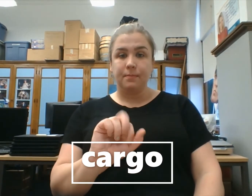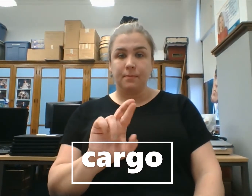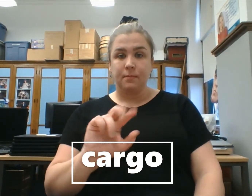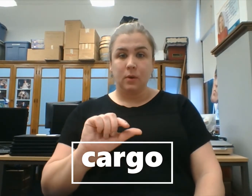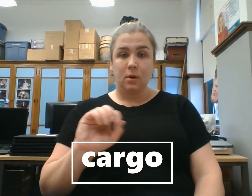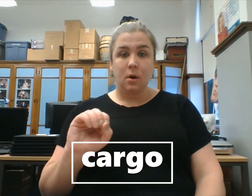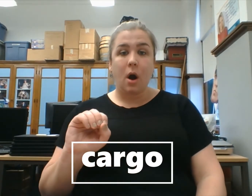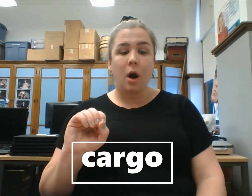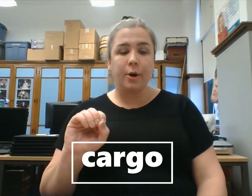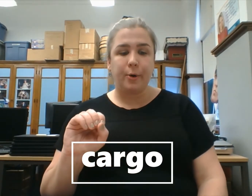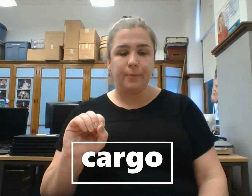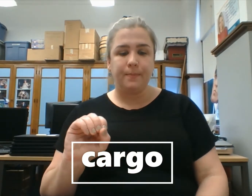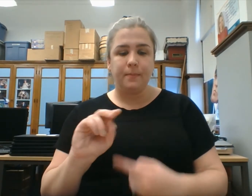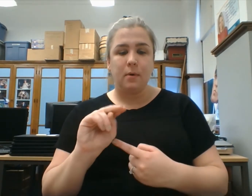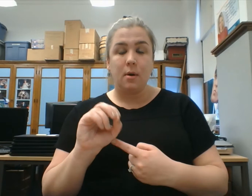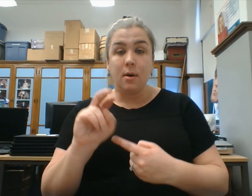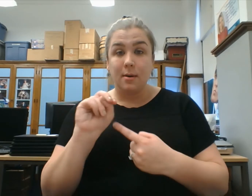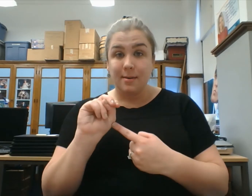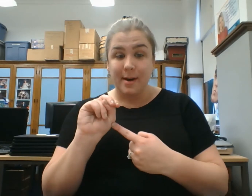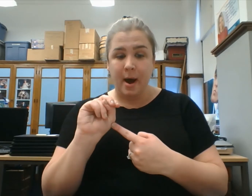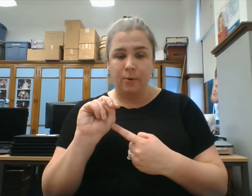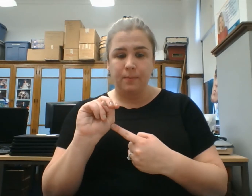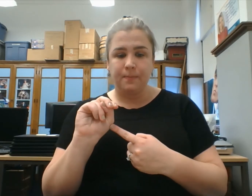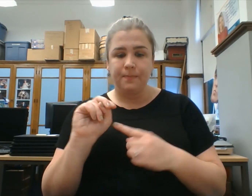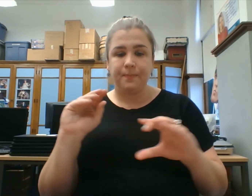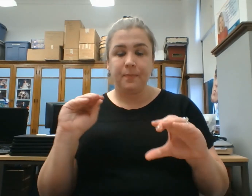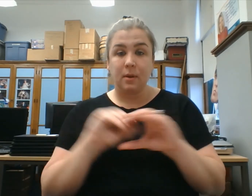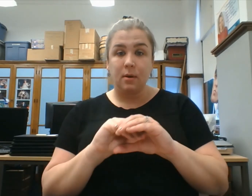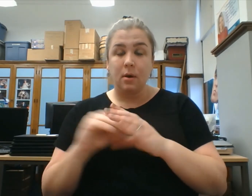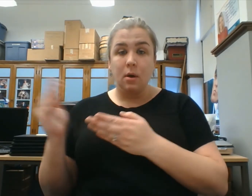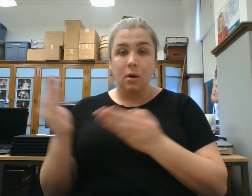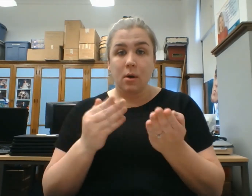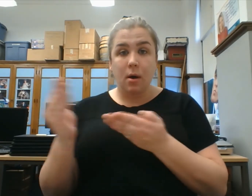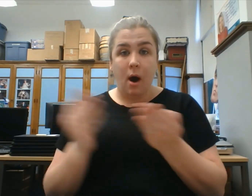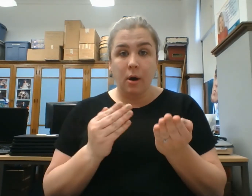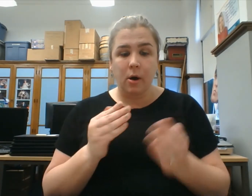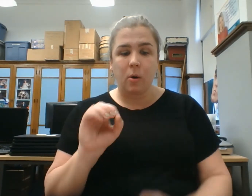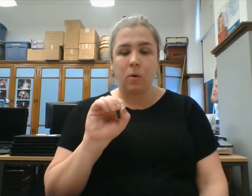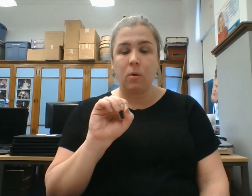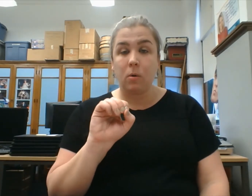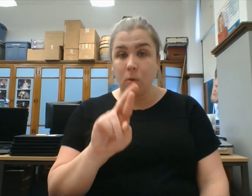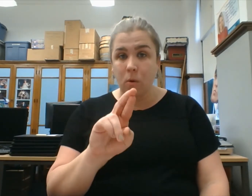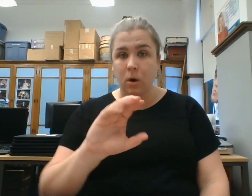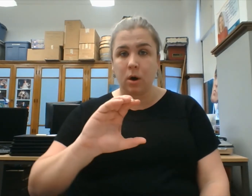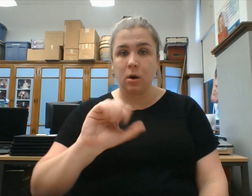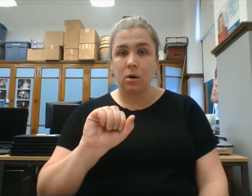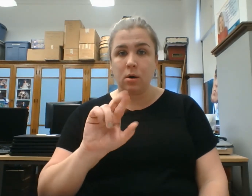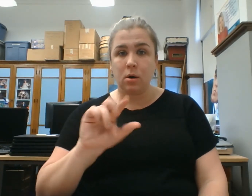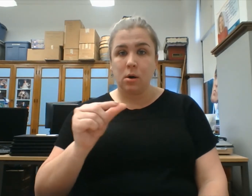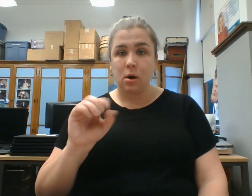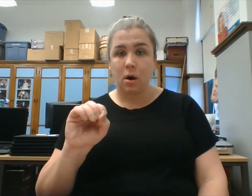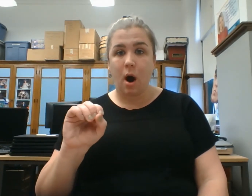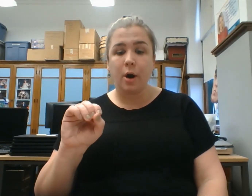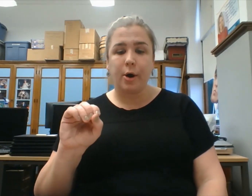Cargo. Noun. Cargo or cargo.